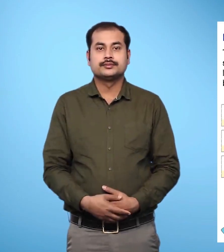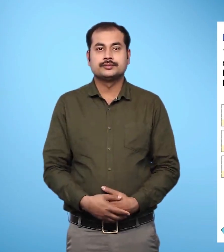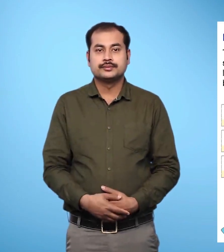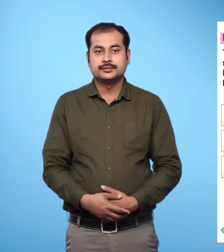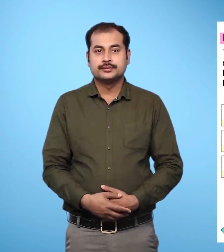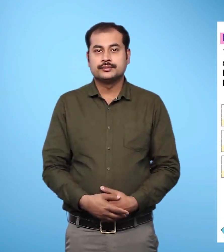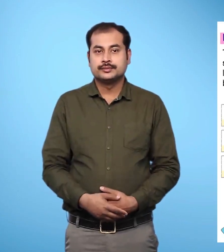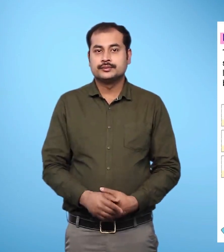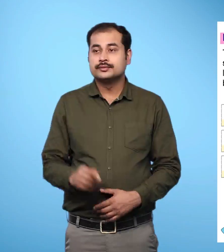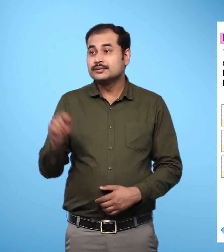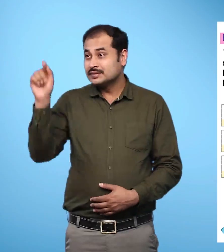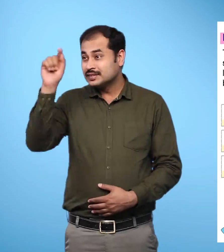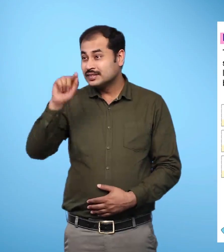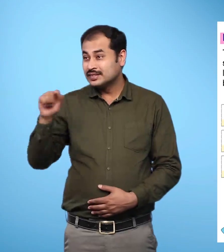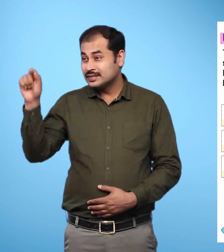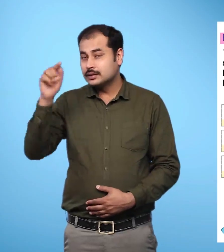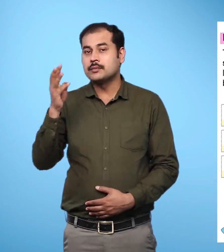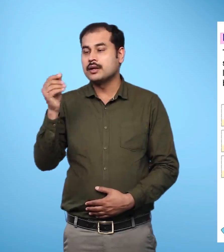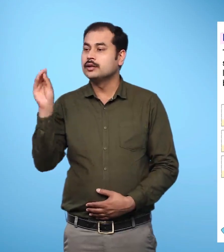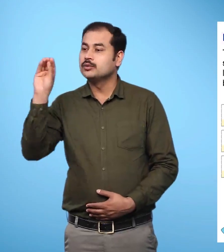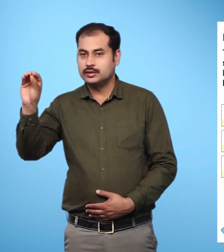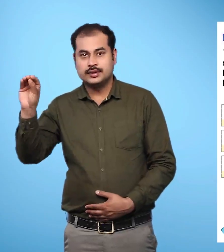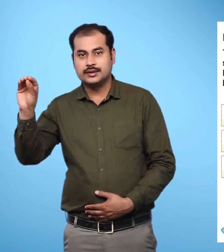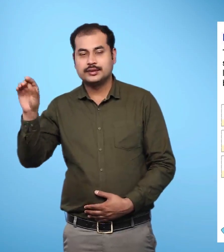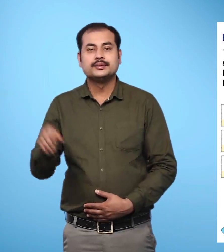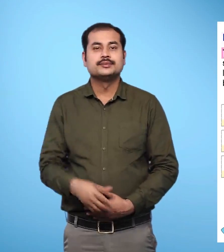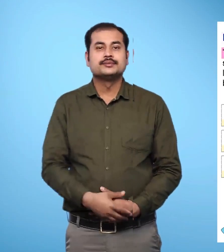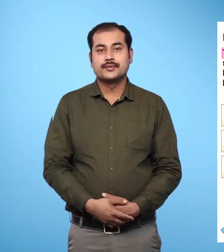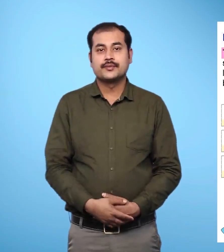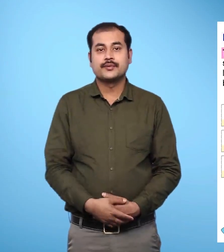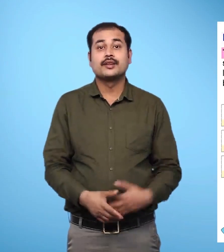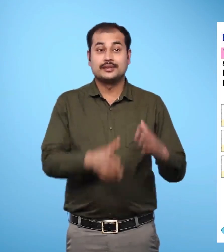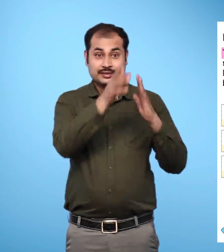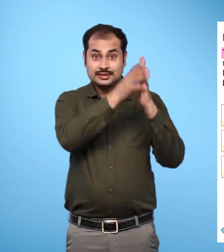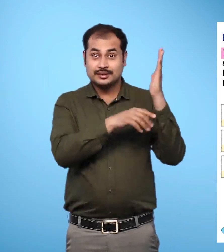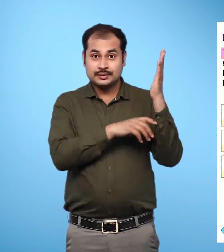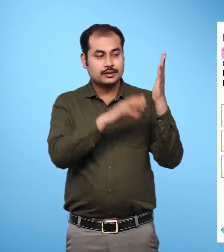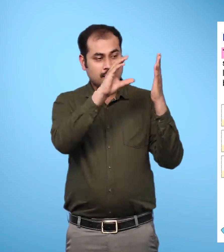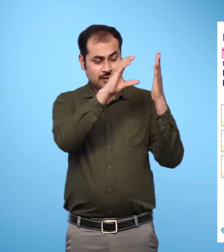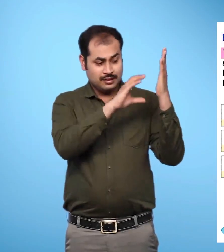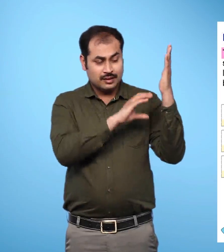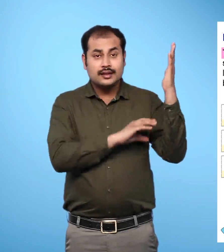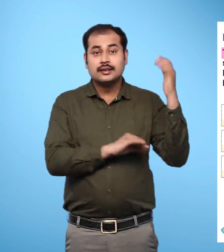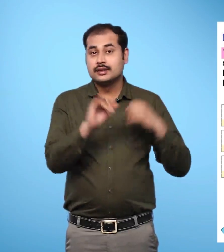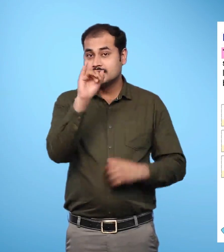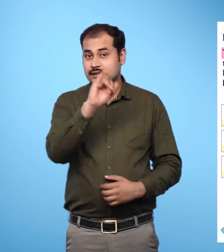Fill in the blanks. This page is divided into 6 parts.